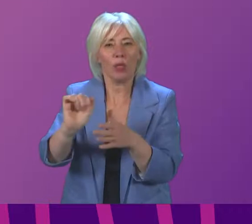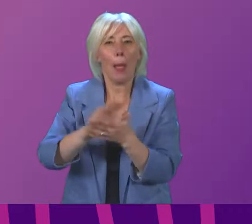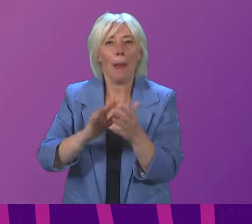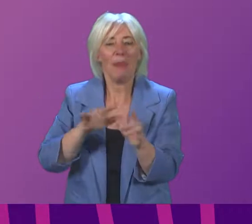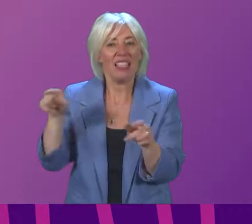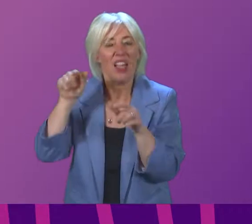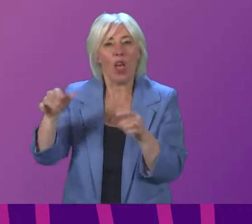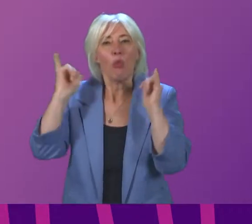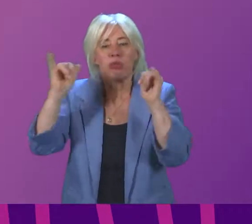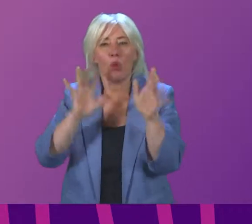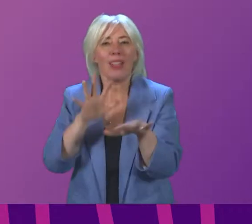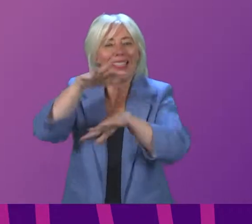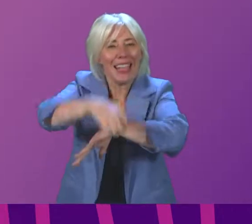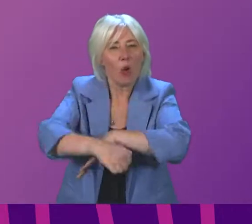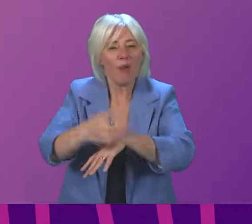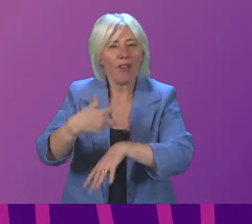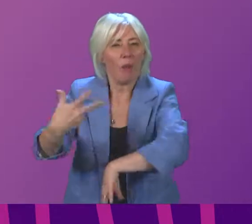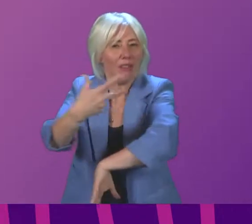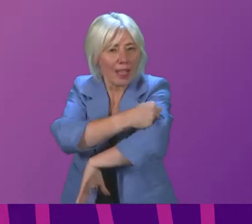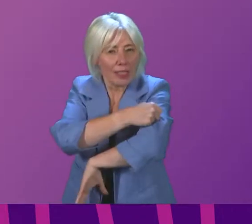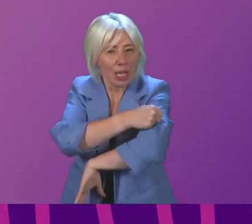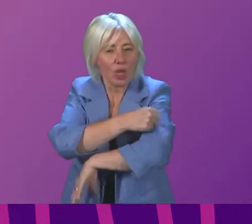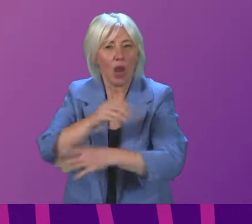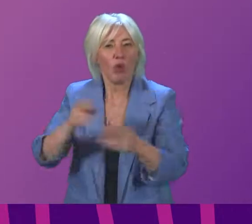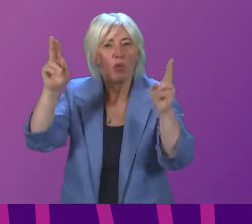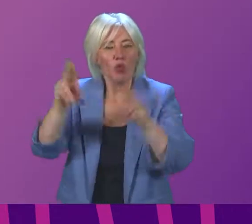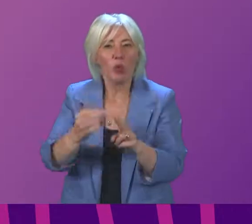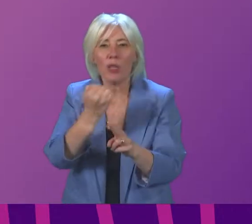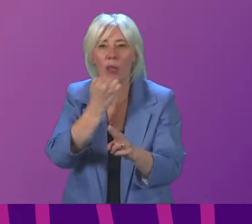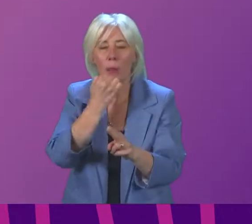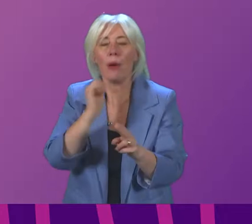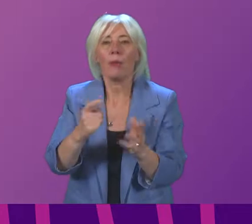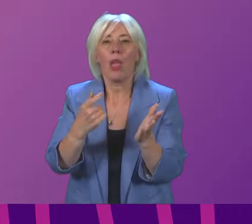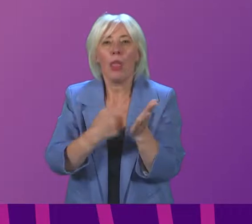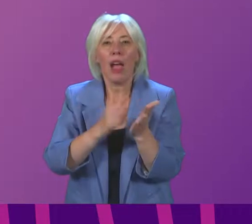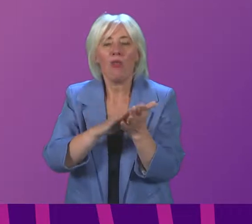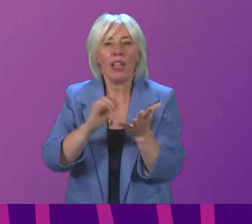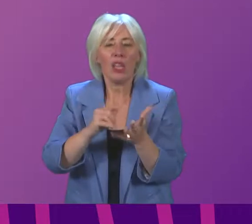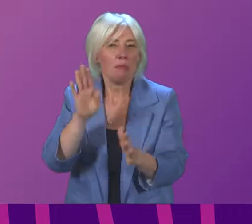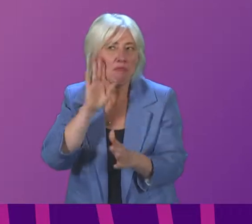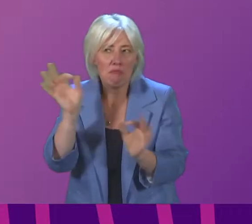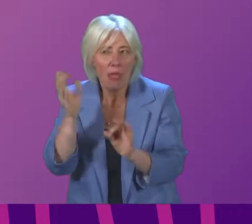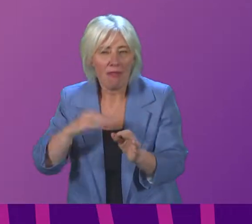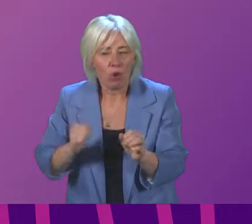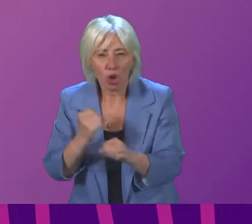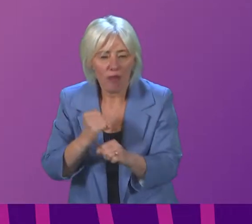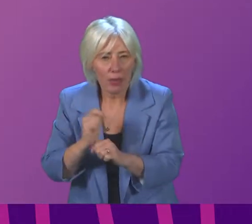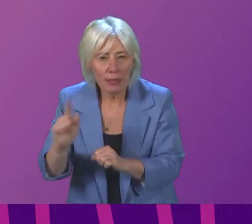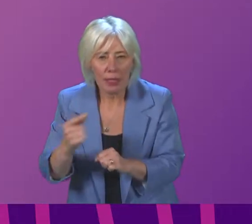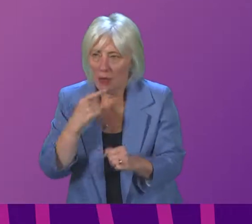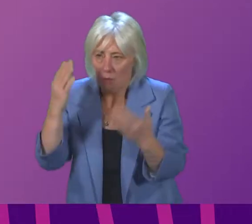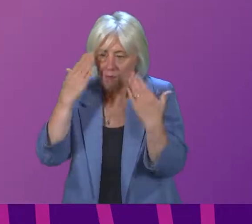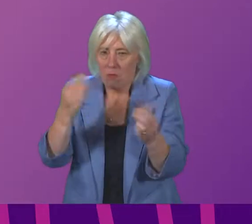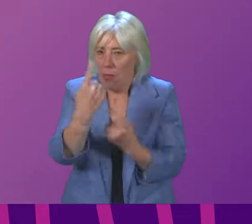venue by 50% until after Christmas. As of 2pm, RHS had heard nothing from the Scottish Government, and without clarity,